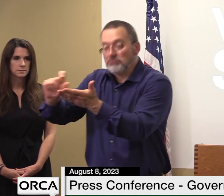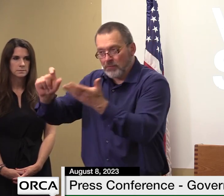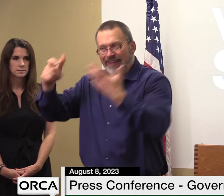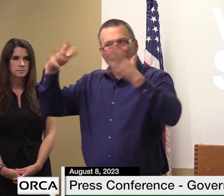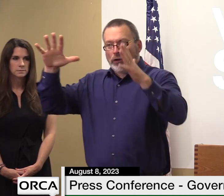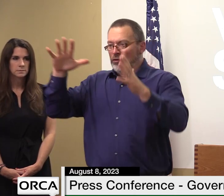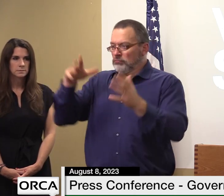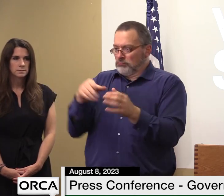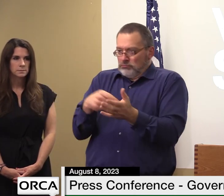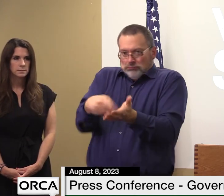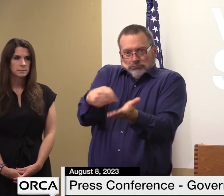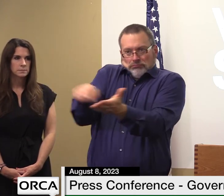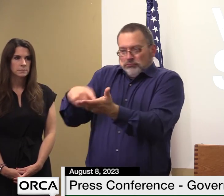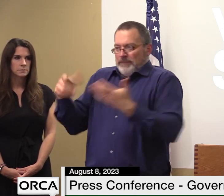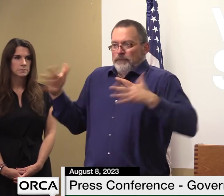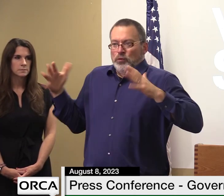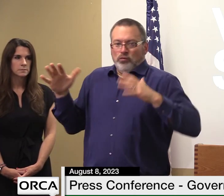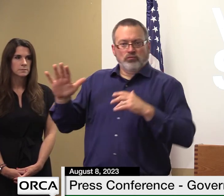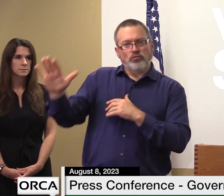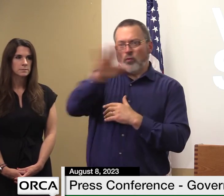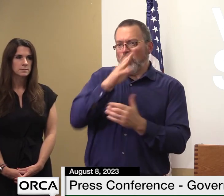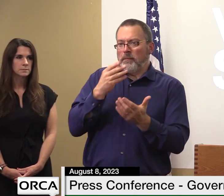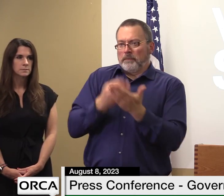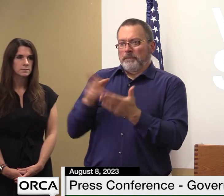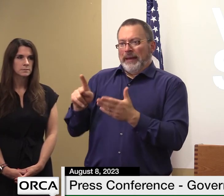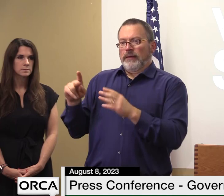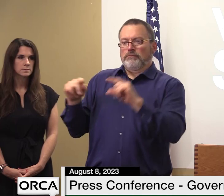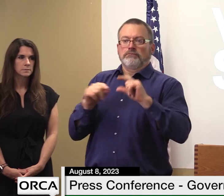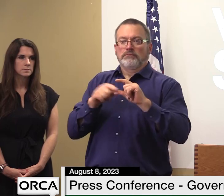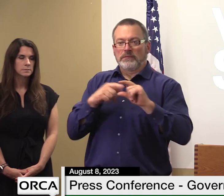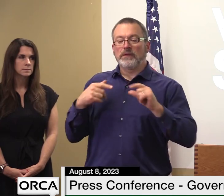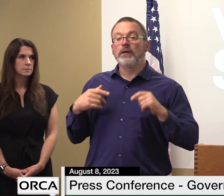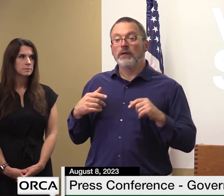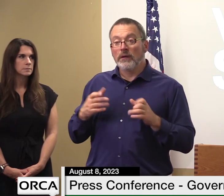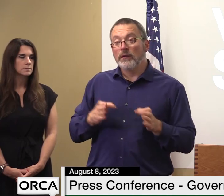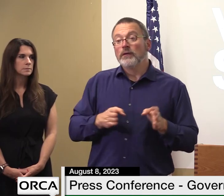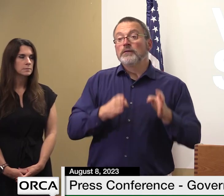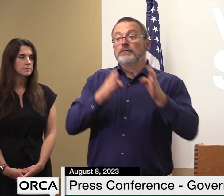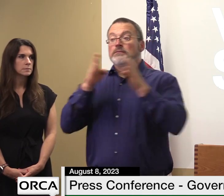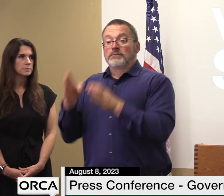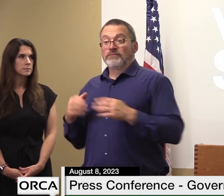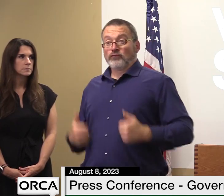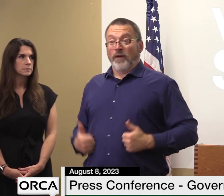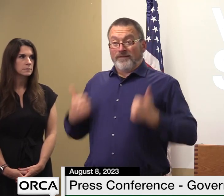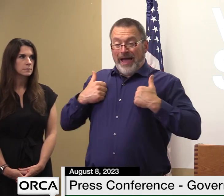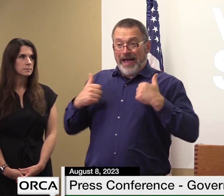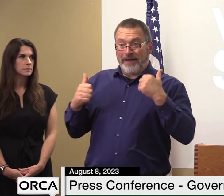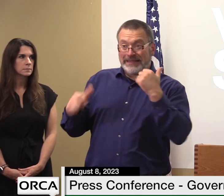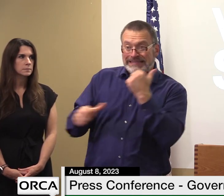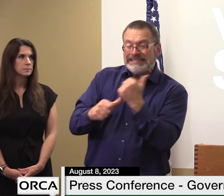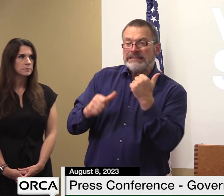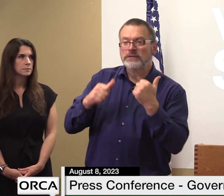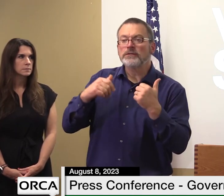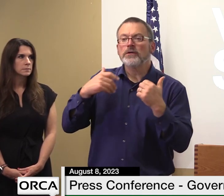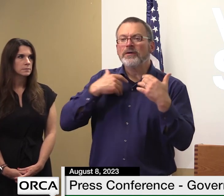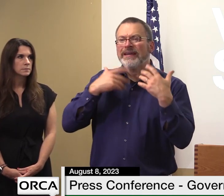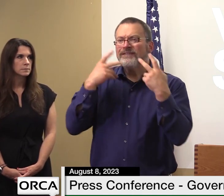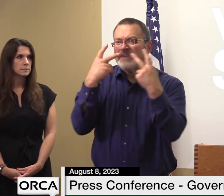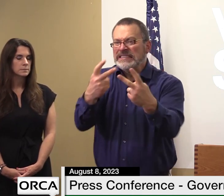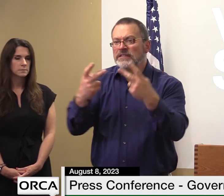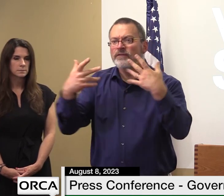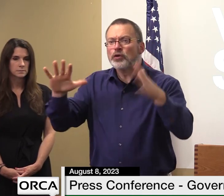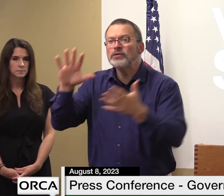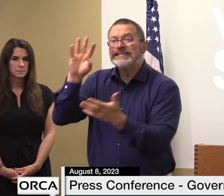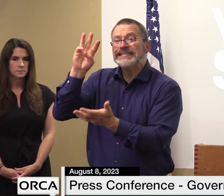our disaster survivor assistance teams going door-to-door have visited over 17 000 homes in 83